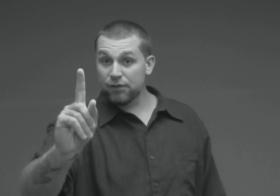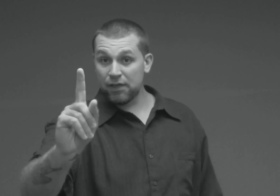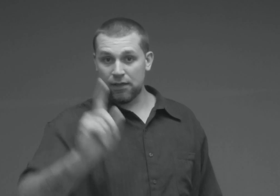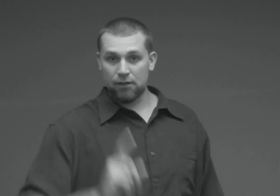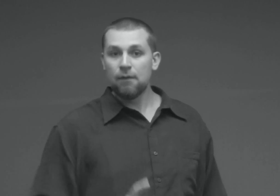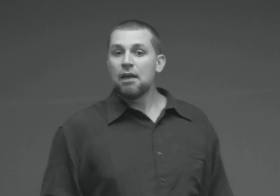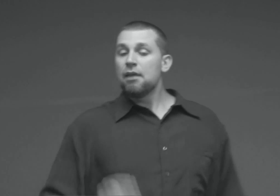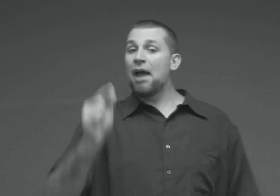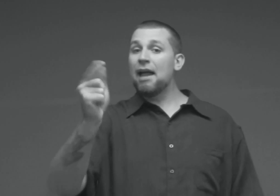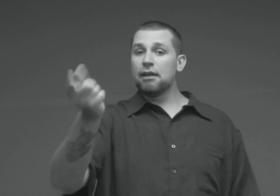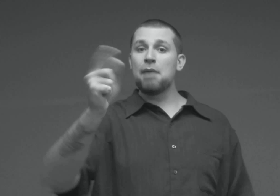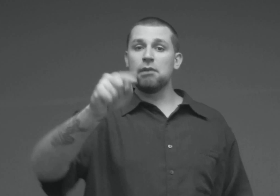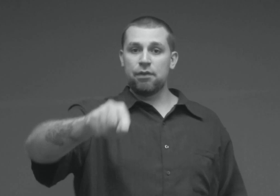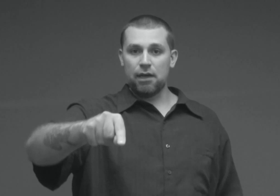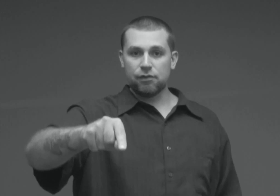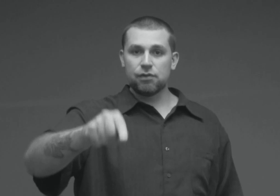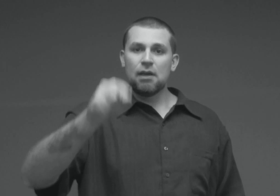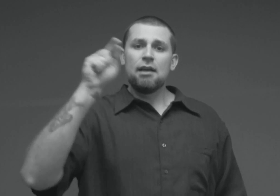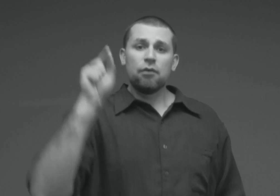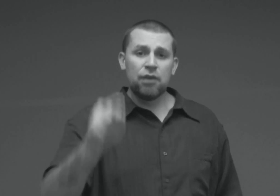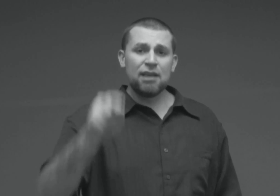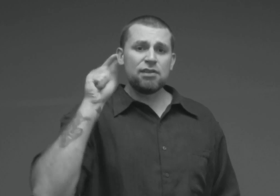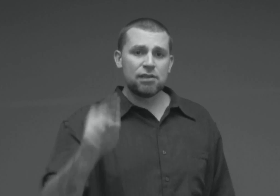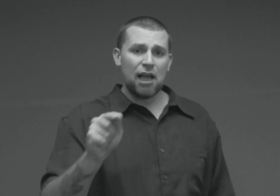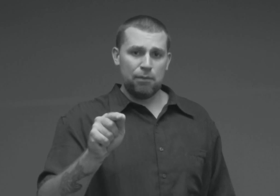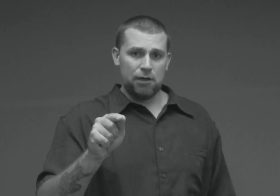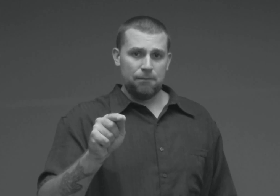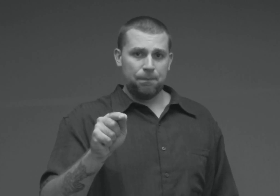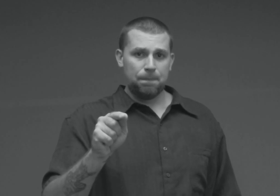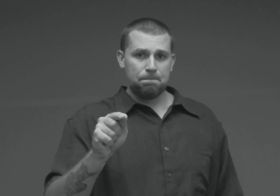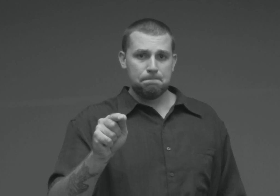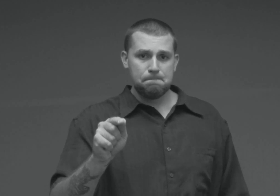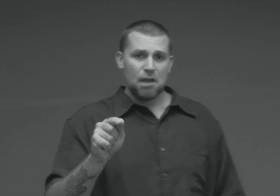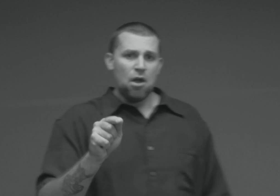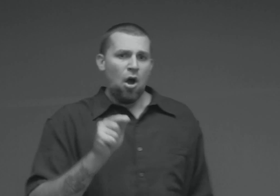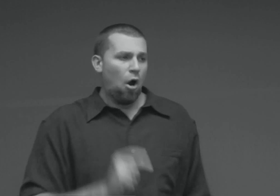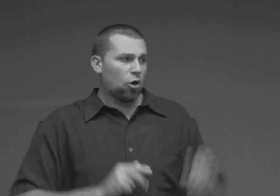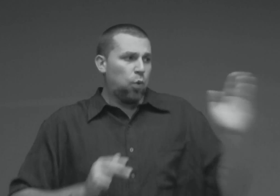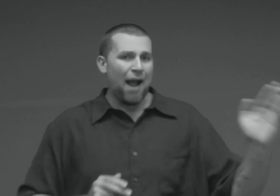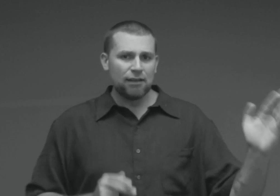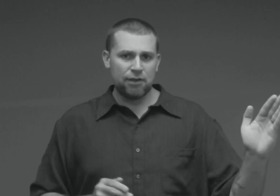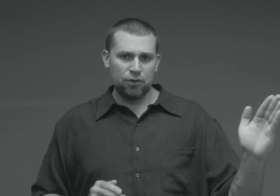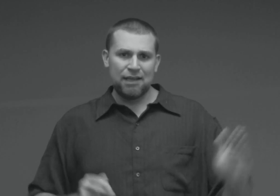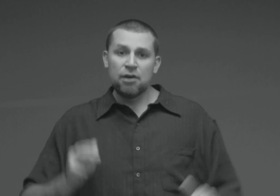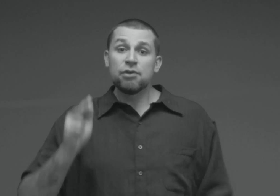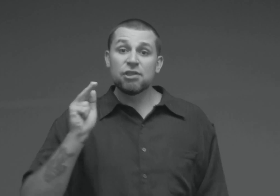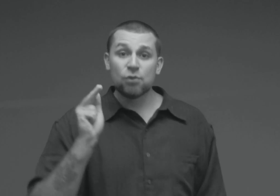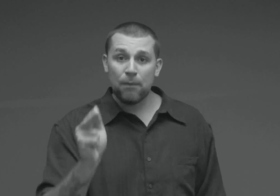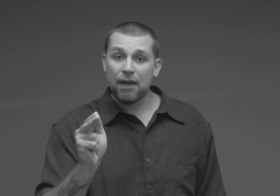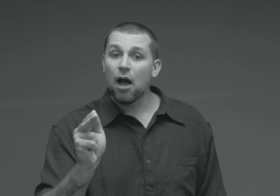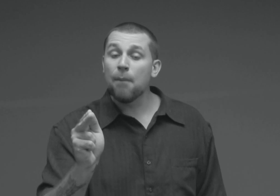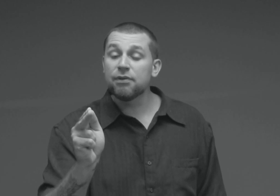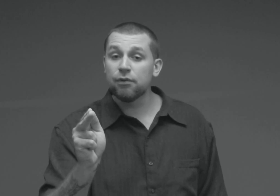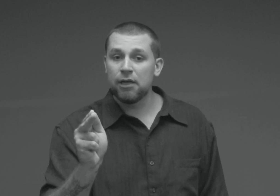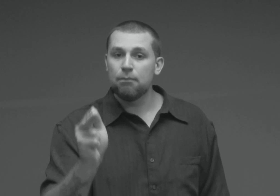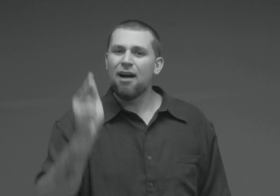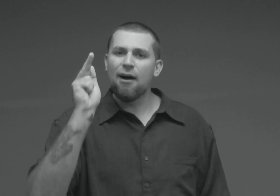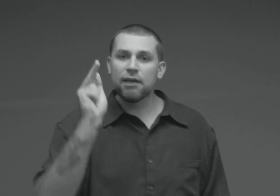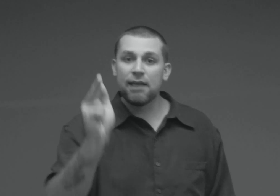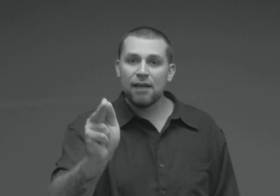is heated, that, namely this. These salmon are quite literally swimming upstream against